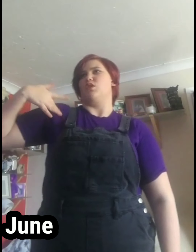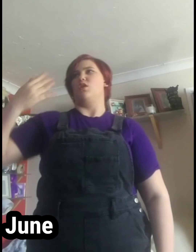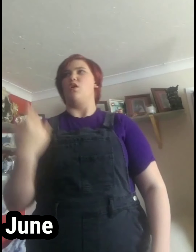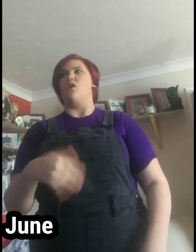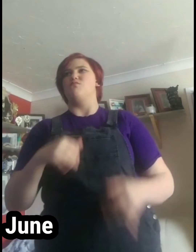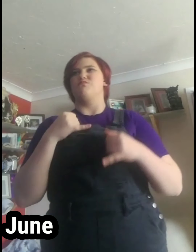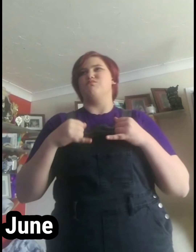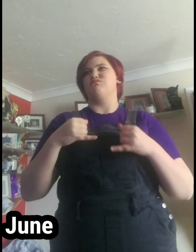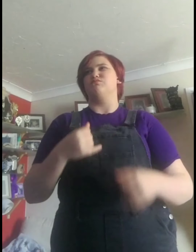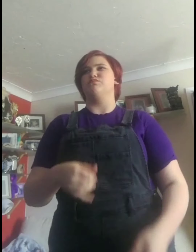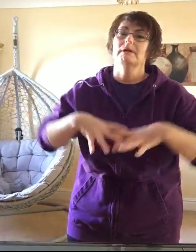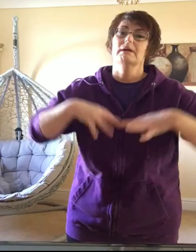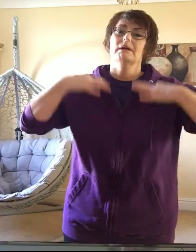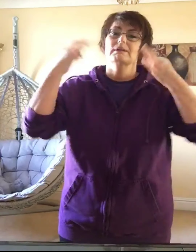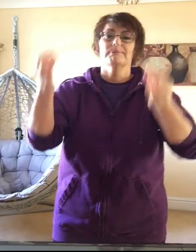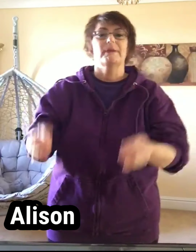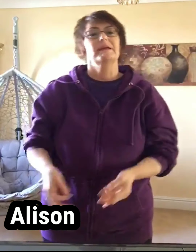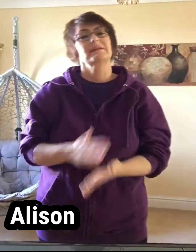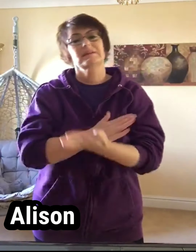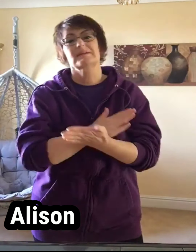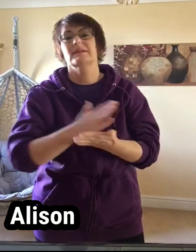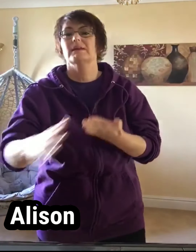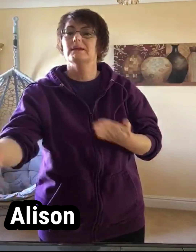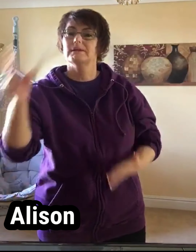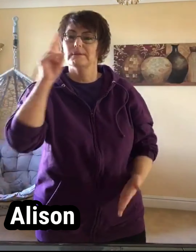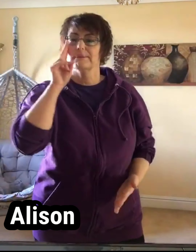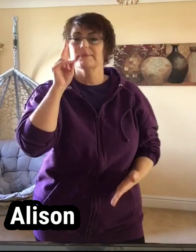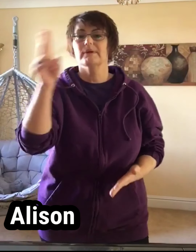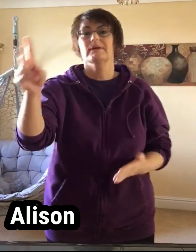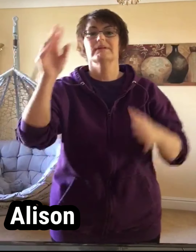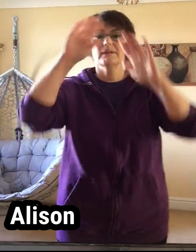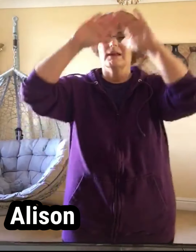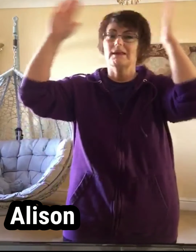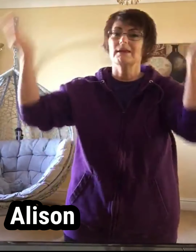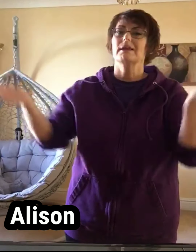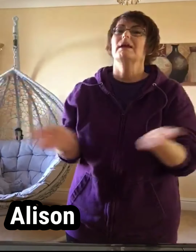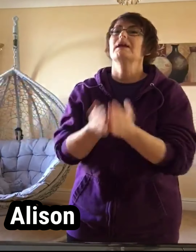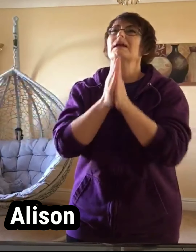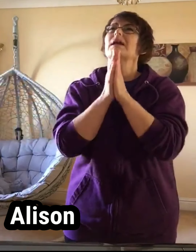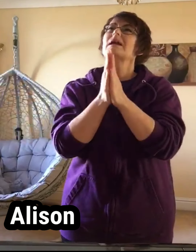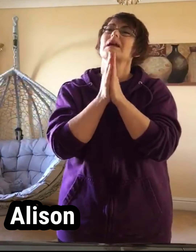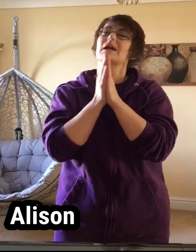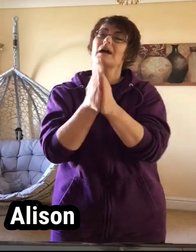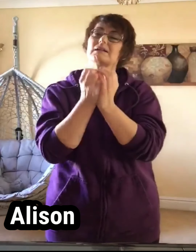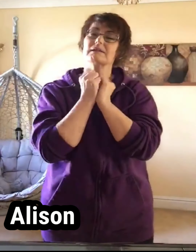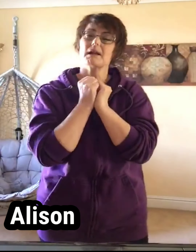this third crucified soul Though it's plain to see that this world is heavenly Be good, love